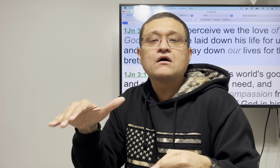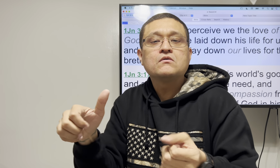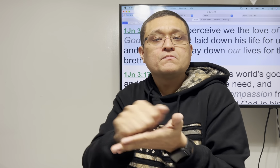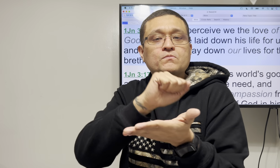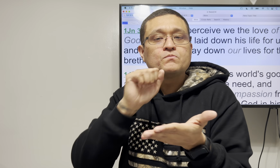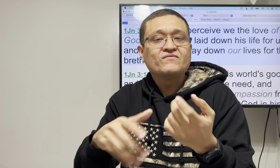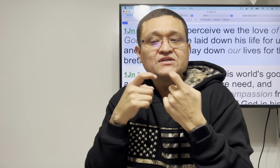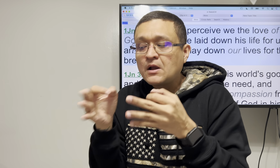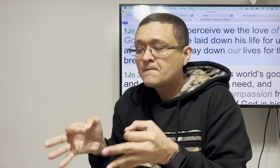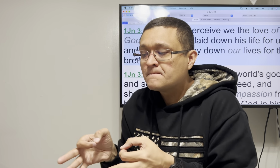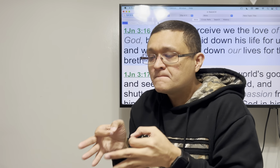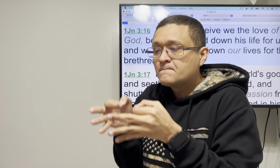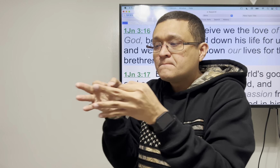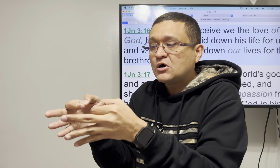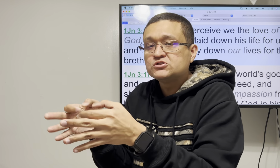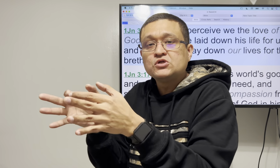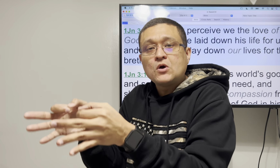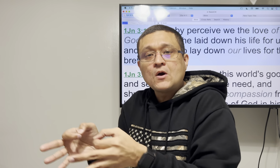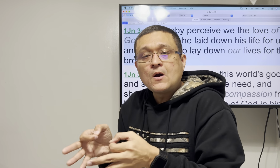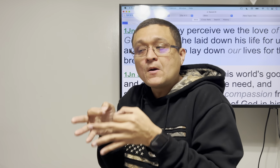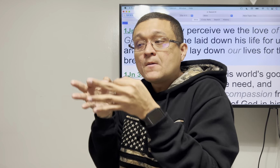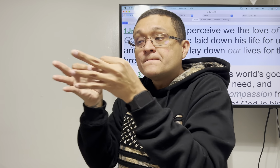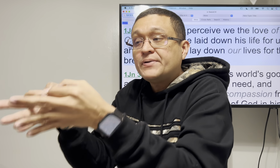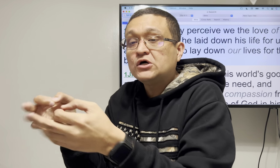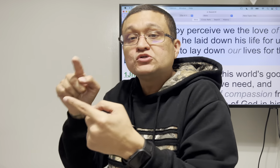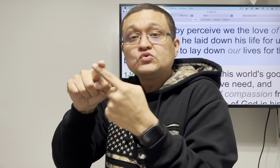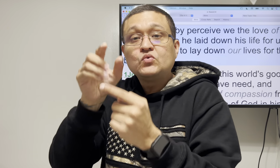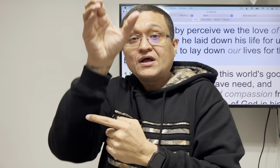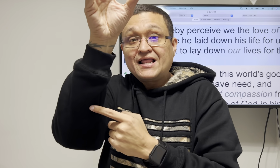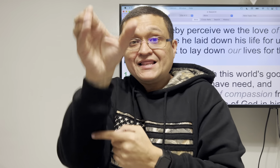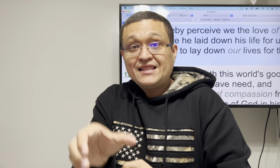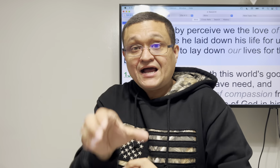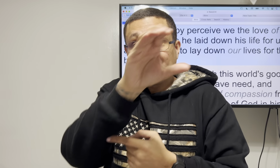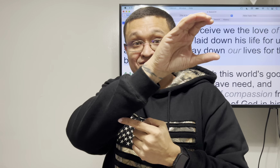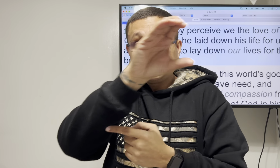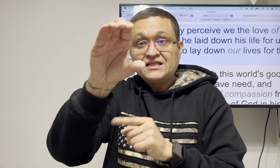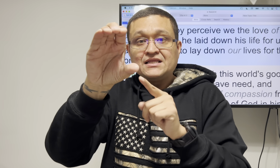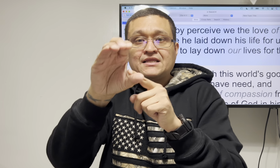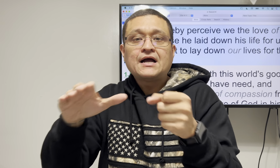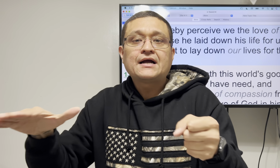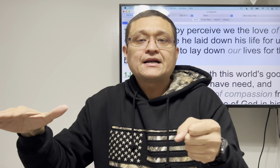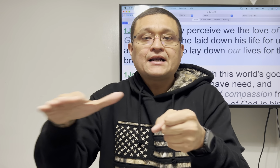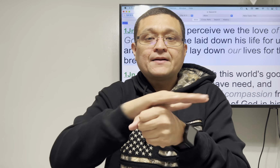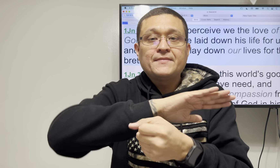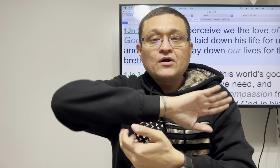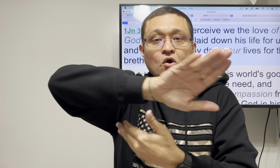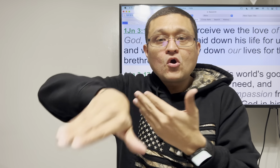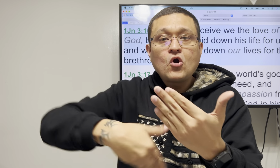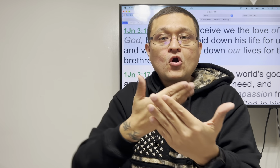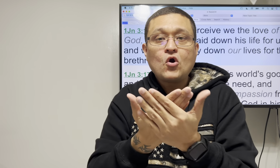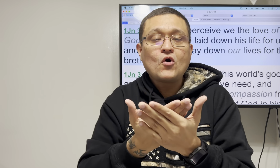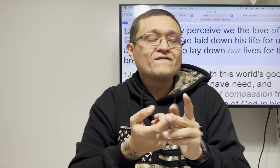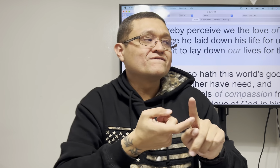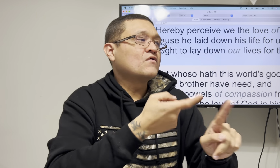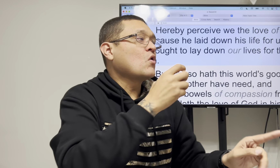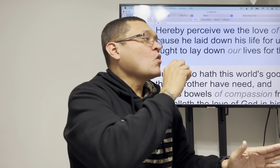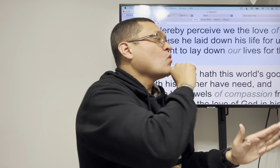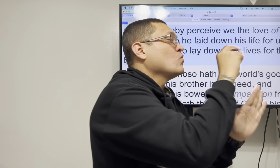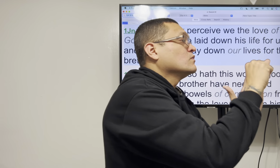and perfect animal and that would not remove their sin but postpone their sin for the next year